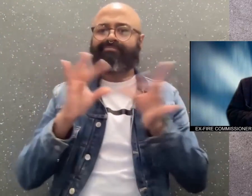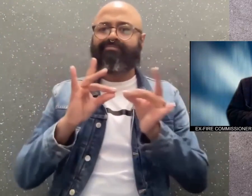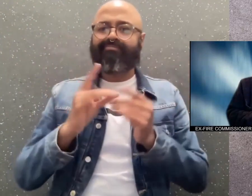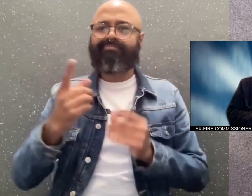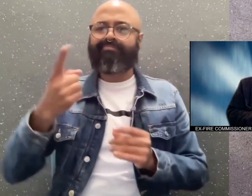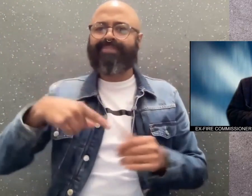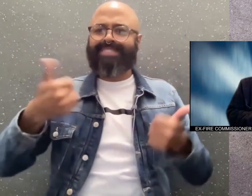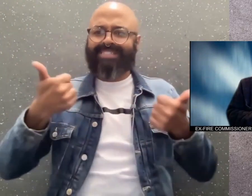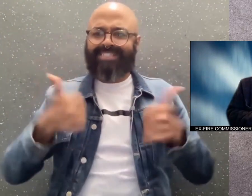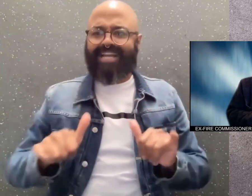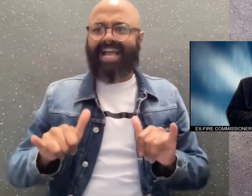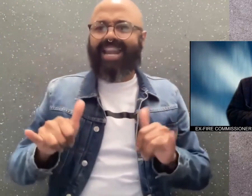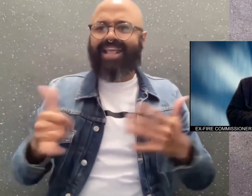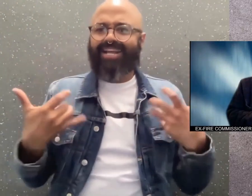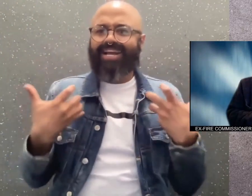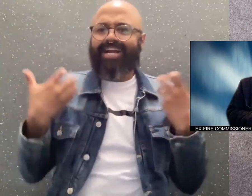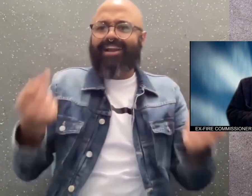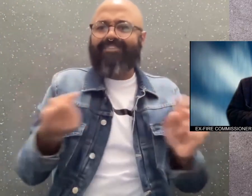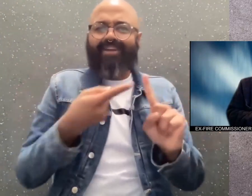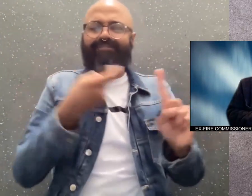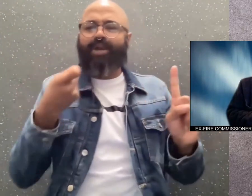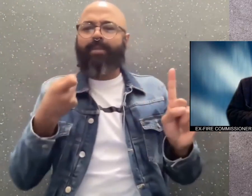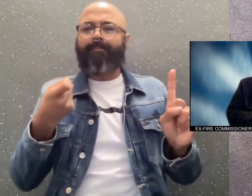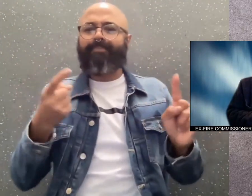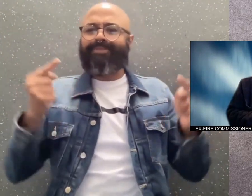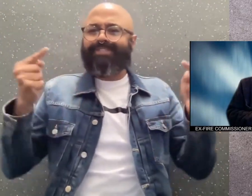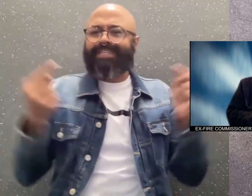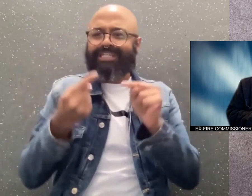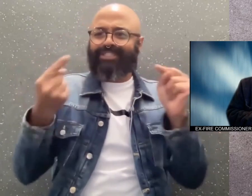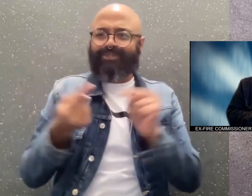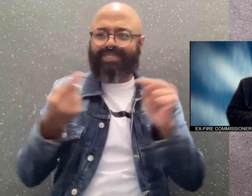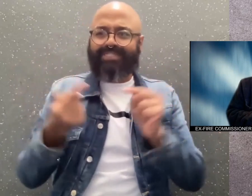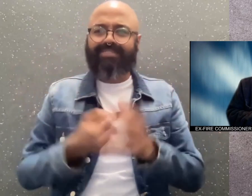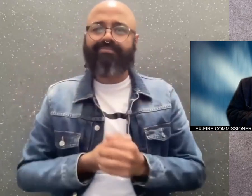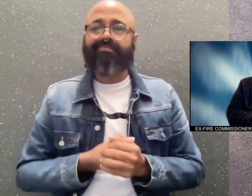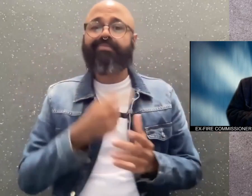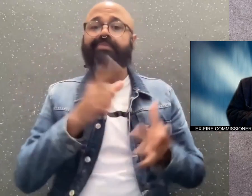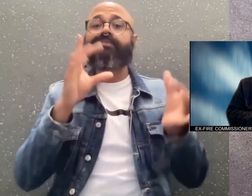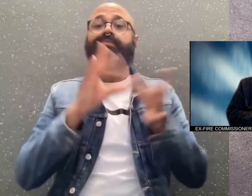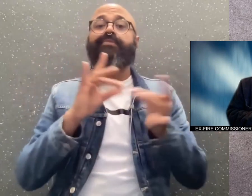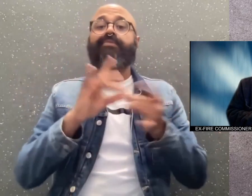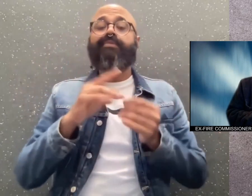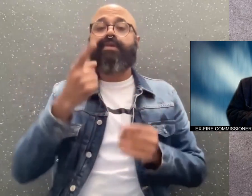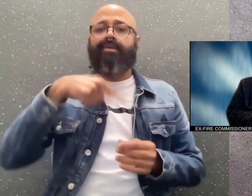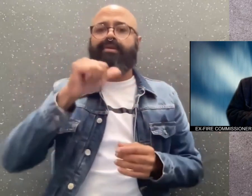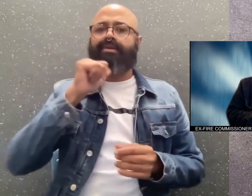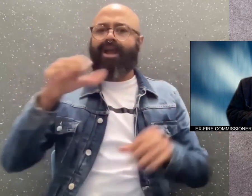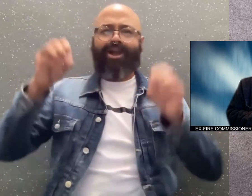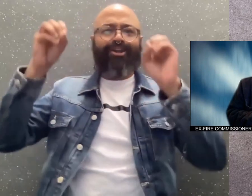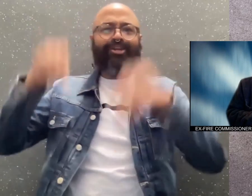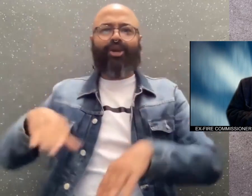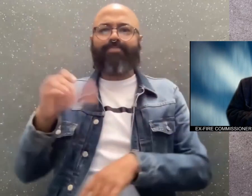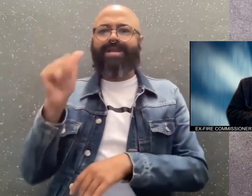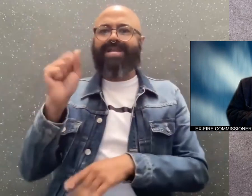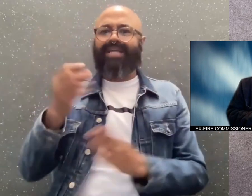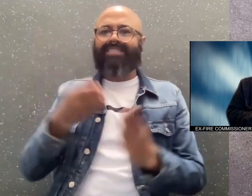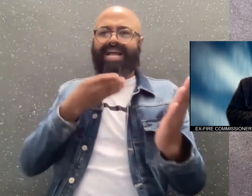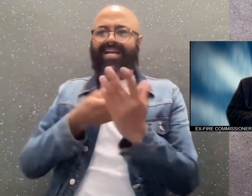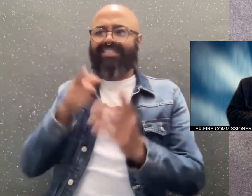Prosecutors say he is still recovering from extensive injuries and said they are not dropping the case against his alleged attacker.